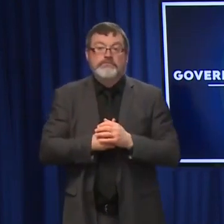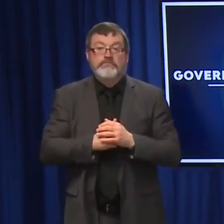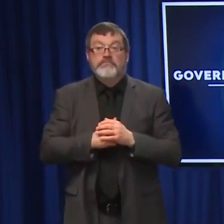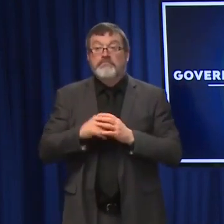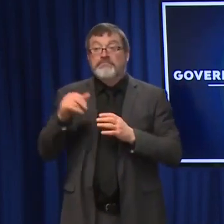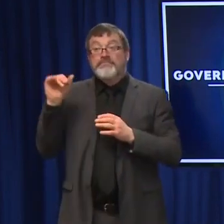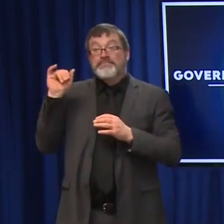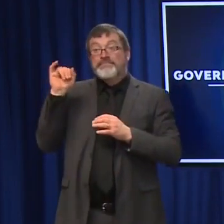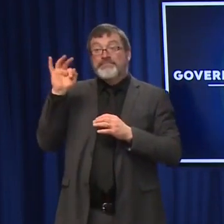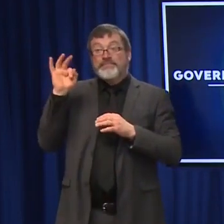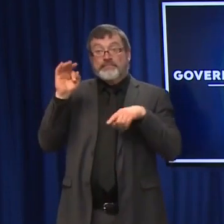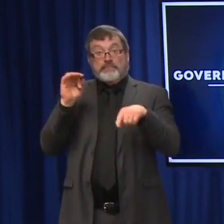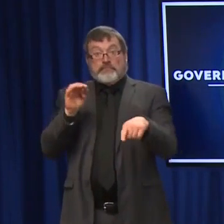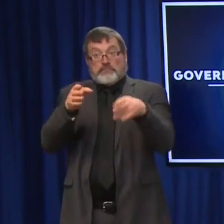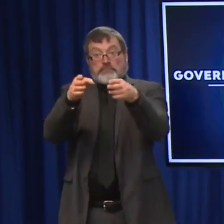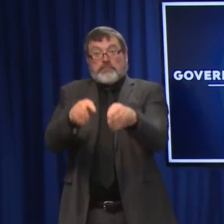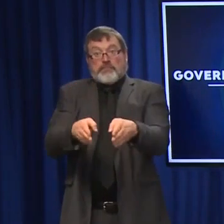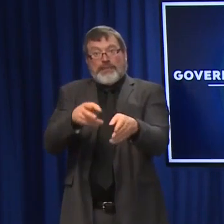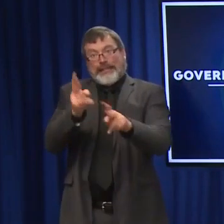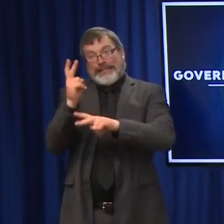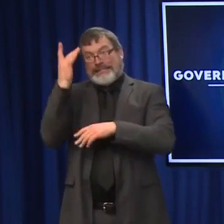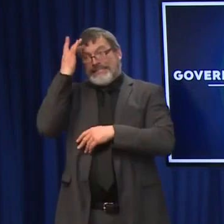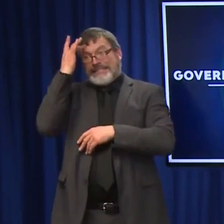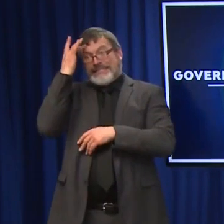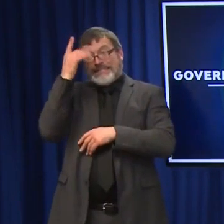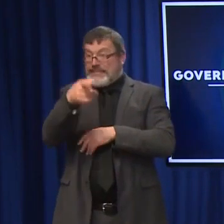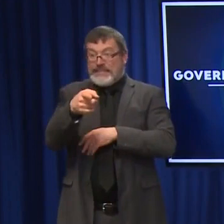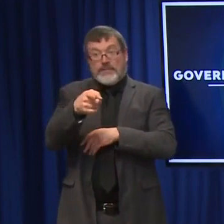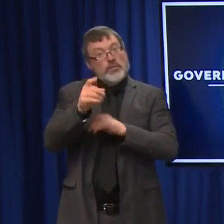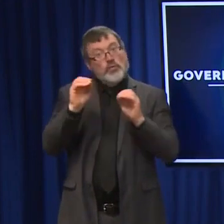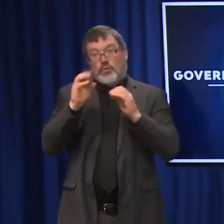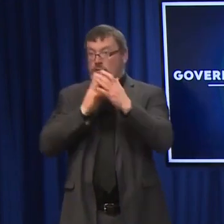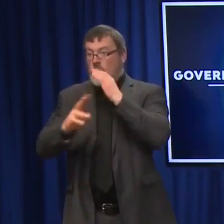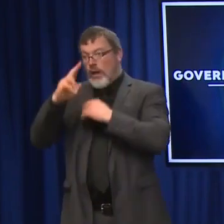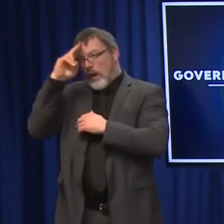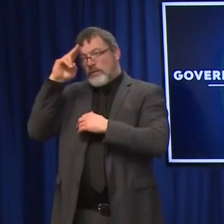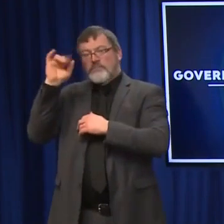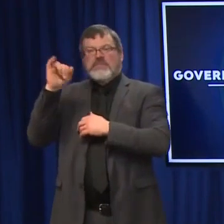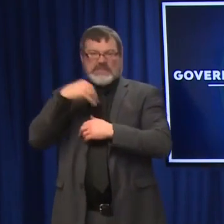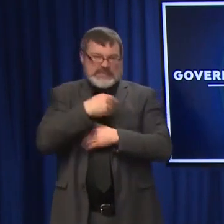tool, and we're very appreciative of that. So we'll see if we can get a team up here to help administer.